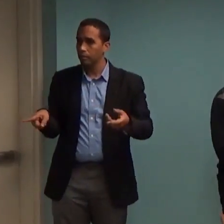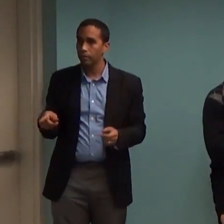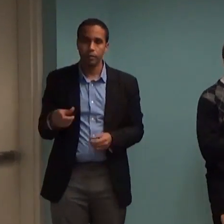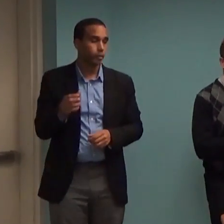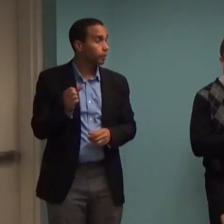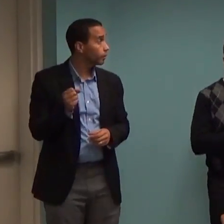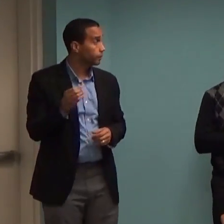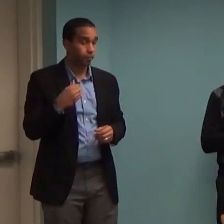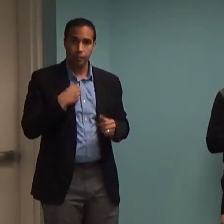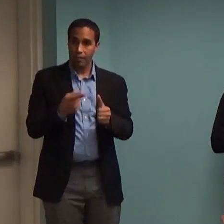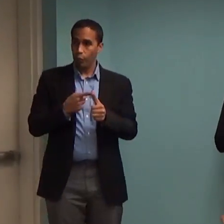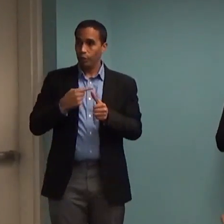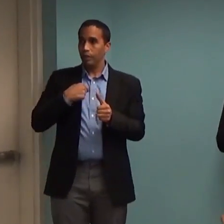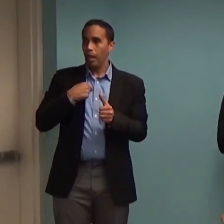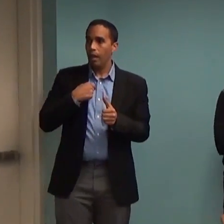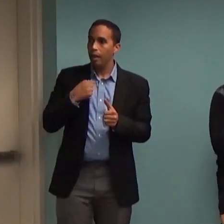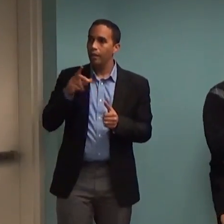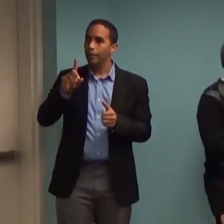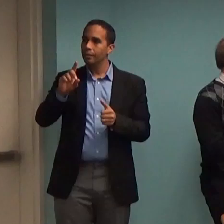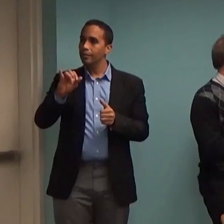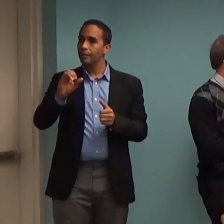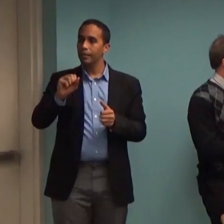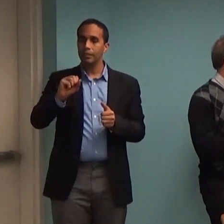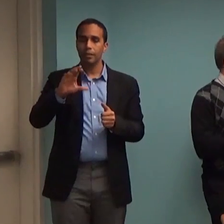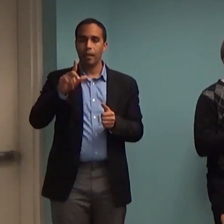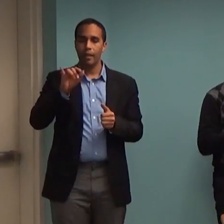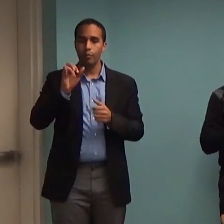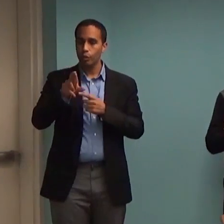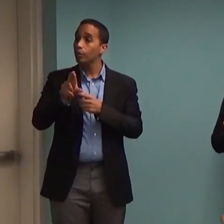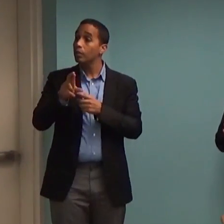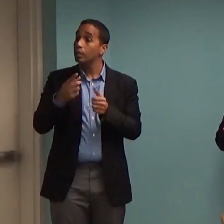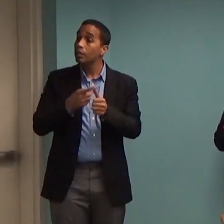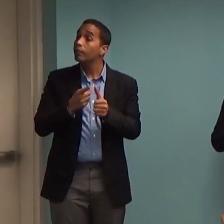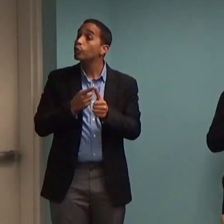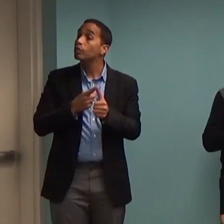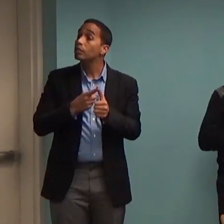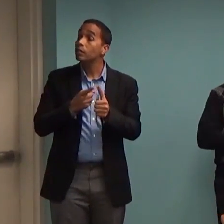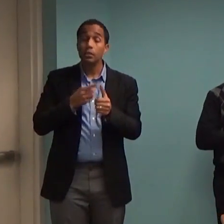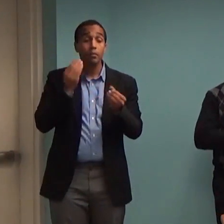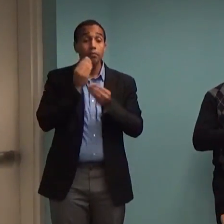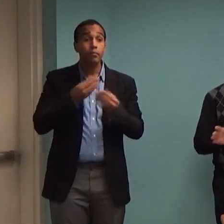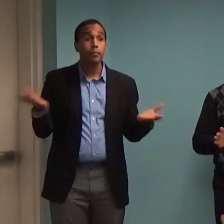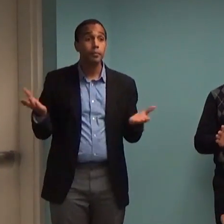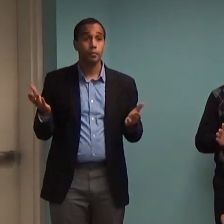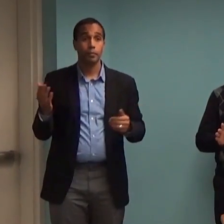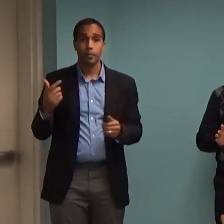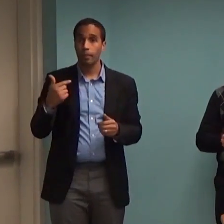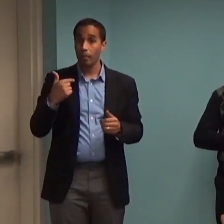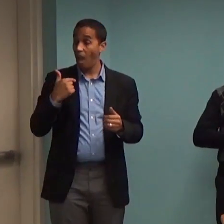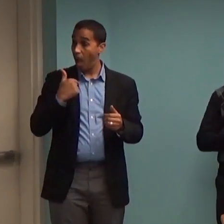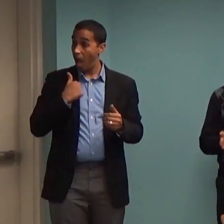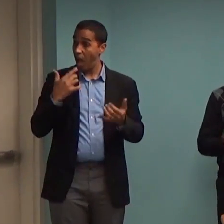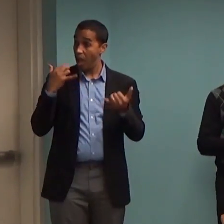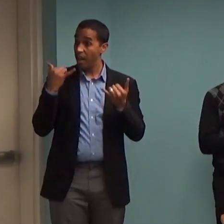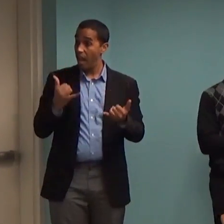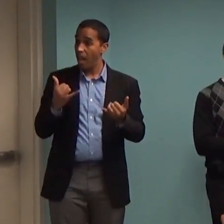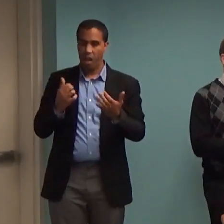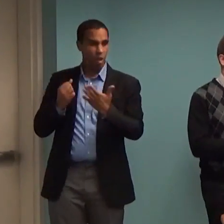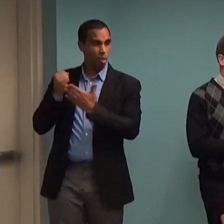disclaimers that I have to get out of the way. First of all, this talk is not intended for me to just basically bash biological bases of